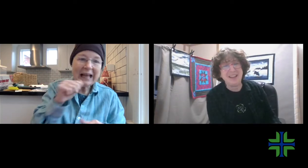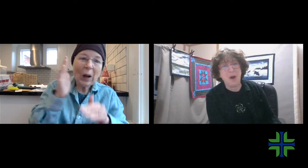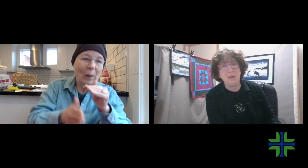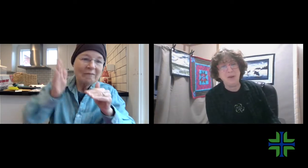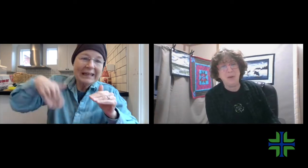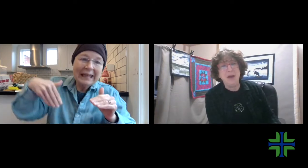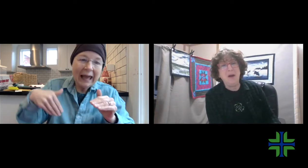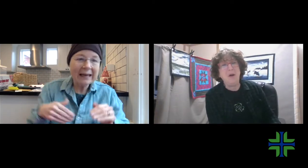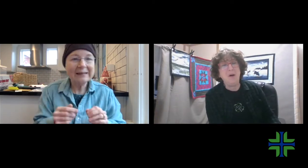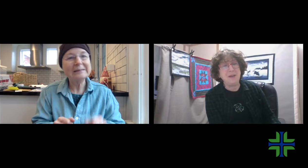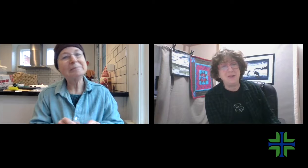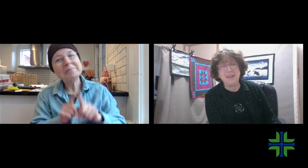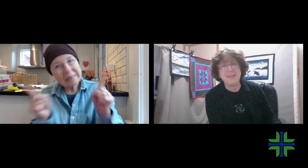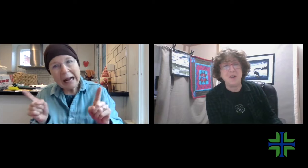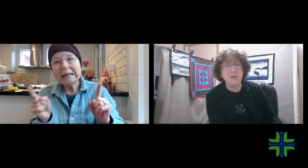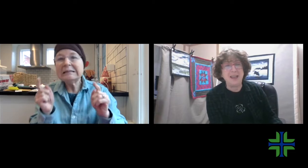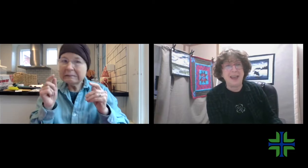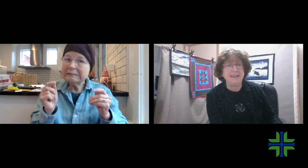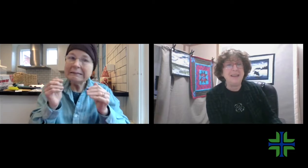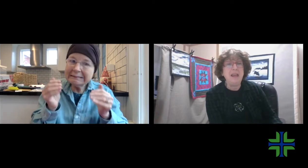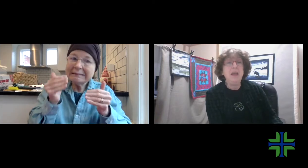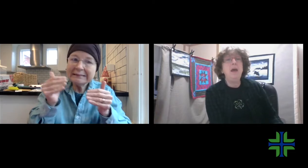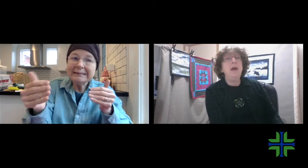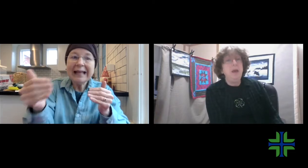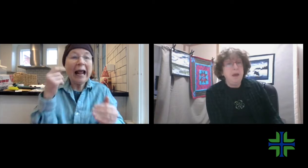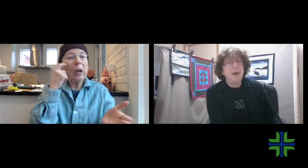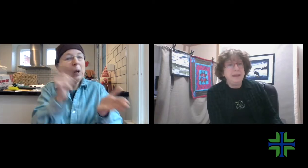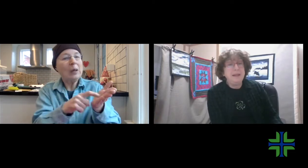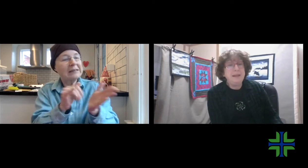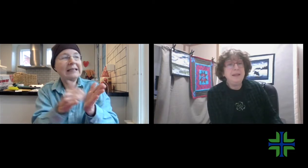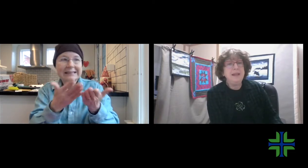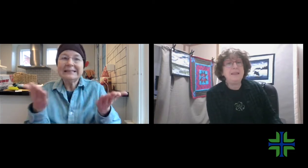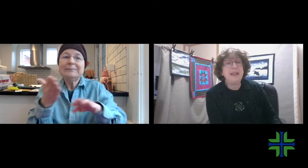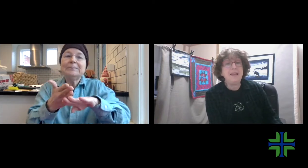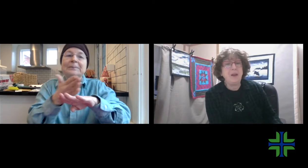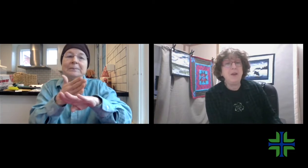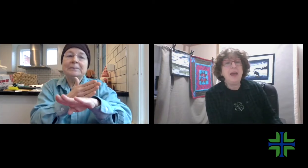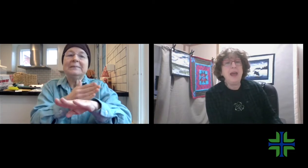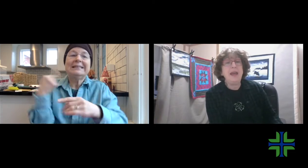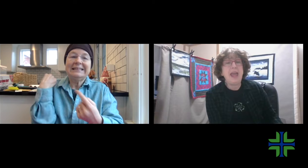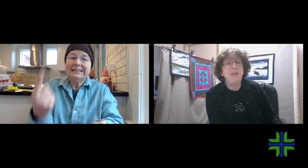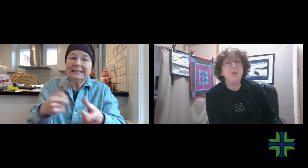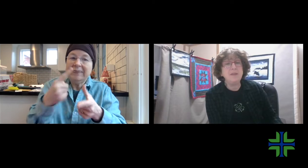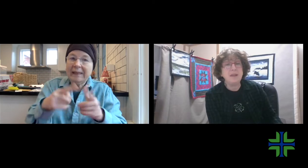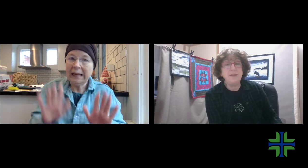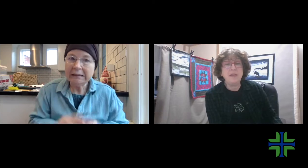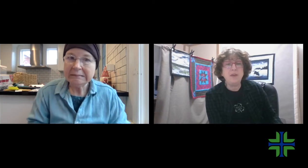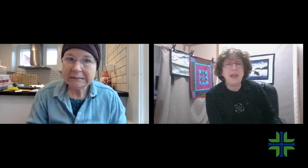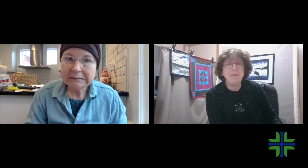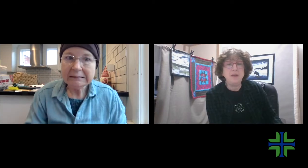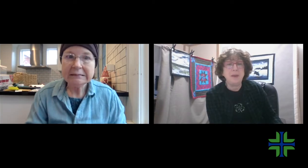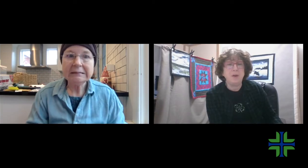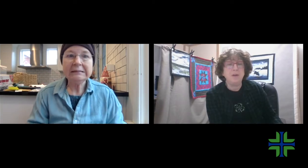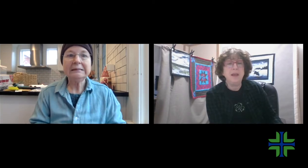Christine saying hope too. Oh, my journey's not over yet. But, it's getting there. And I have noticed some